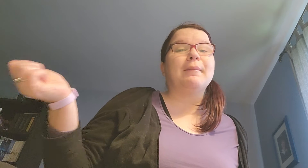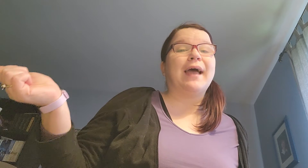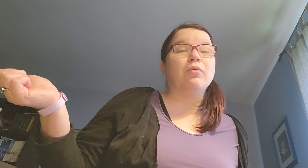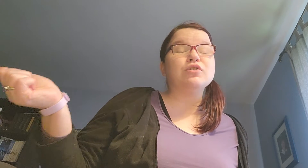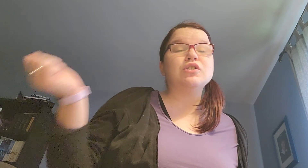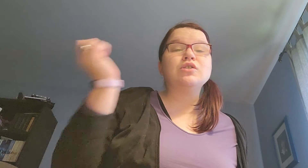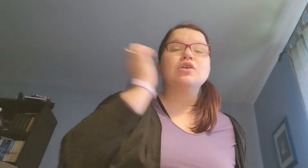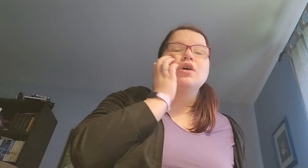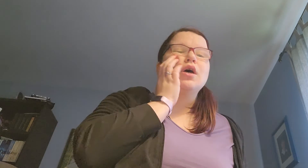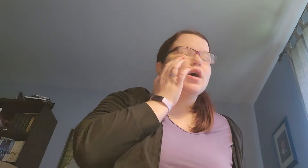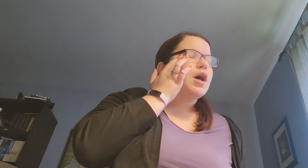coming out.